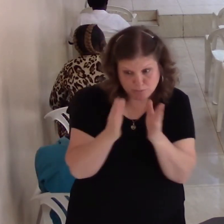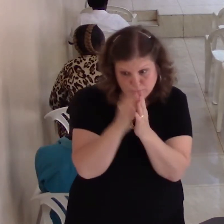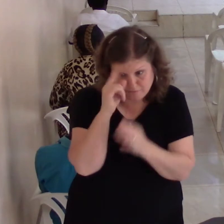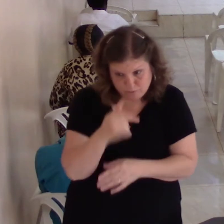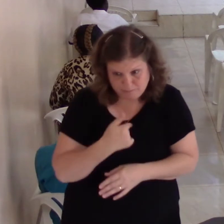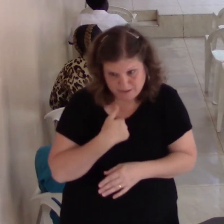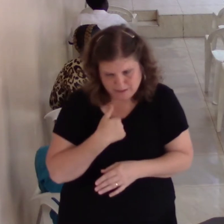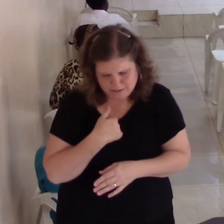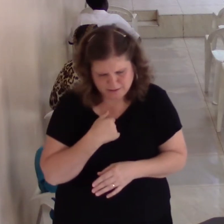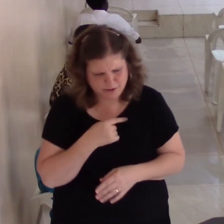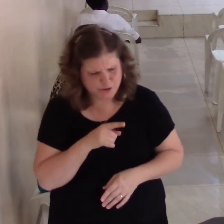Are you praying for others?